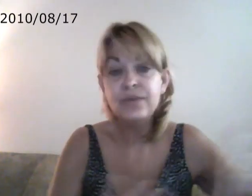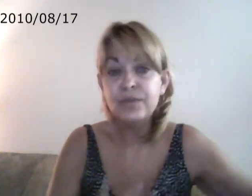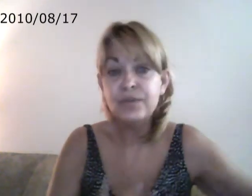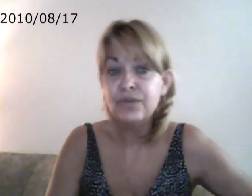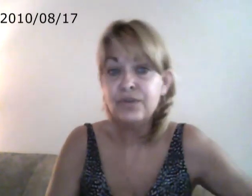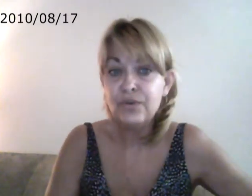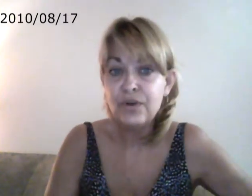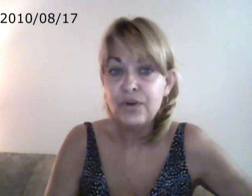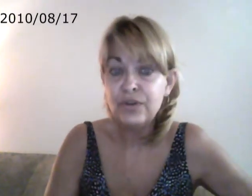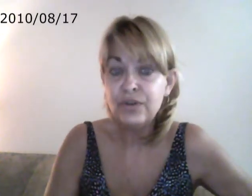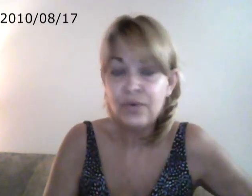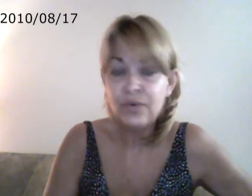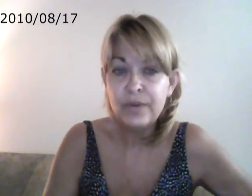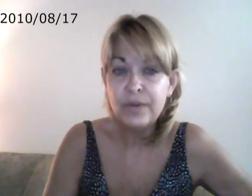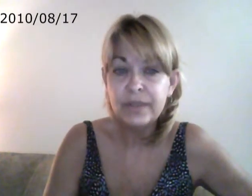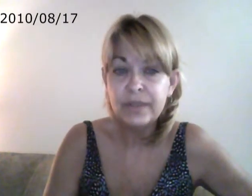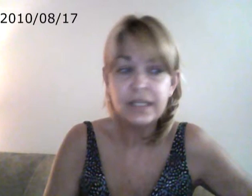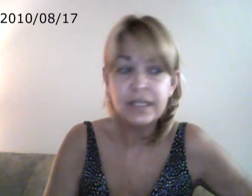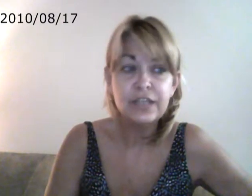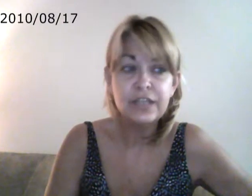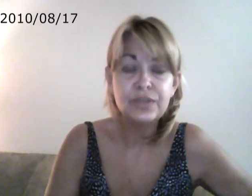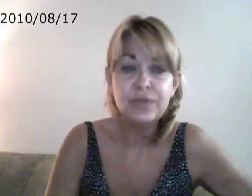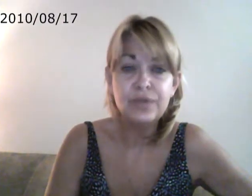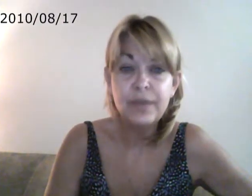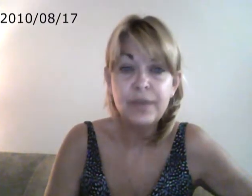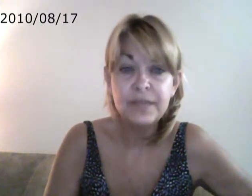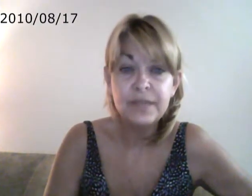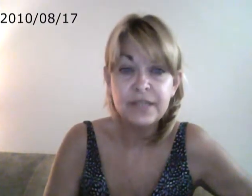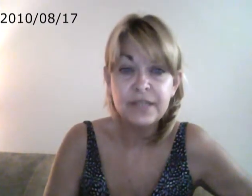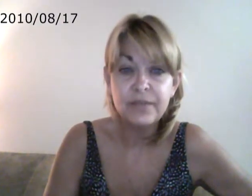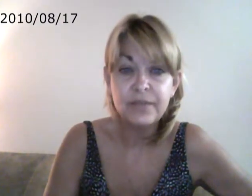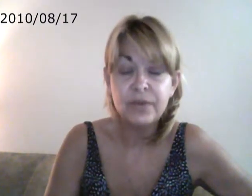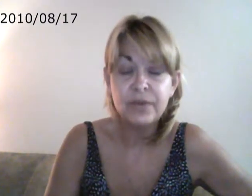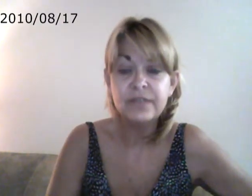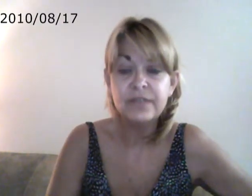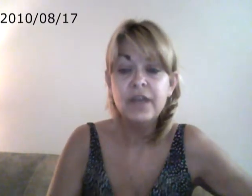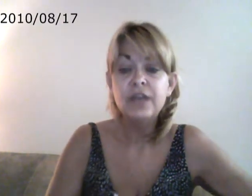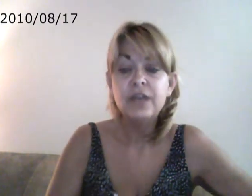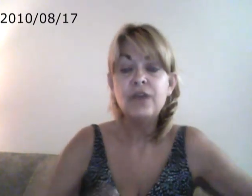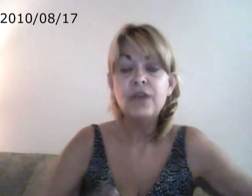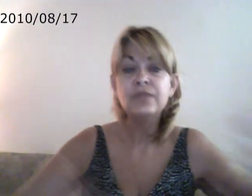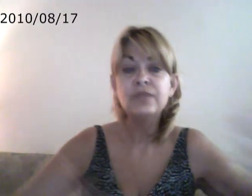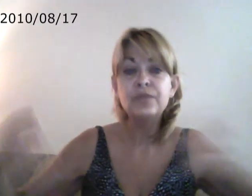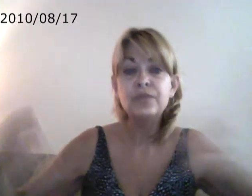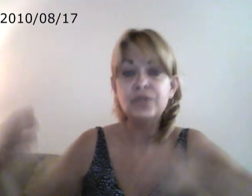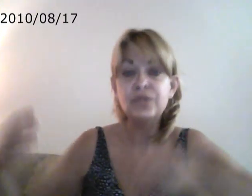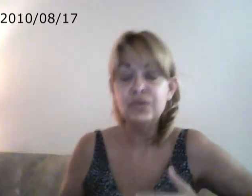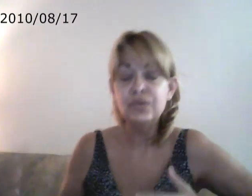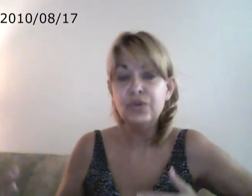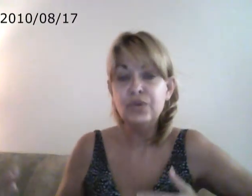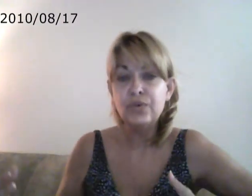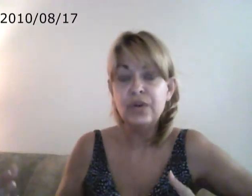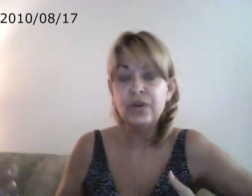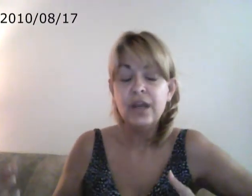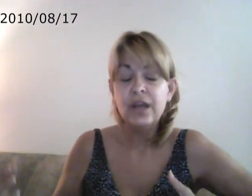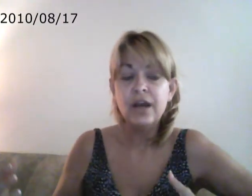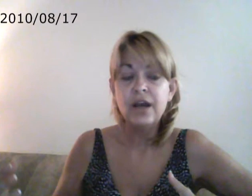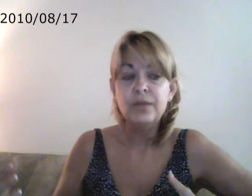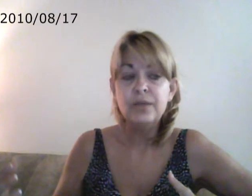will you cure your ability to not be obsessive compulsive, not only will you cure your